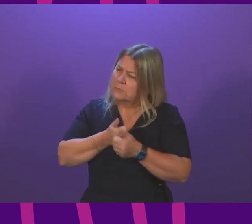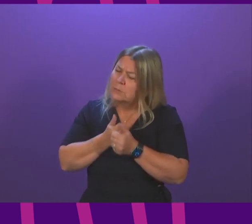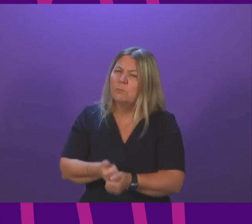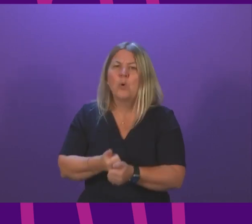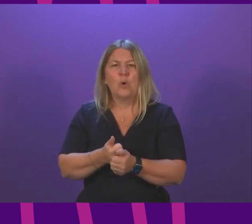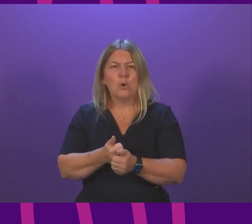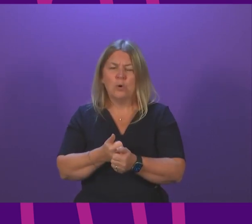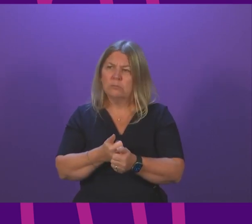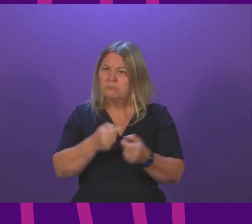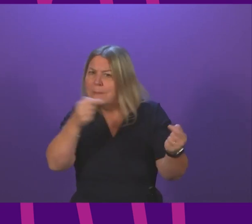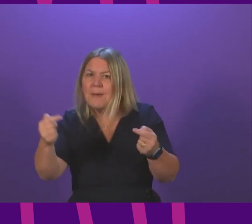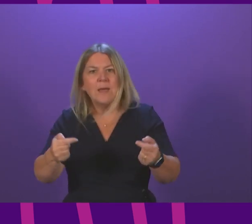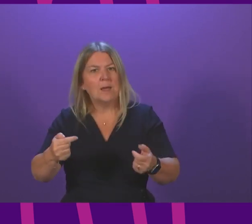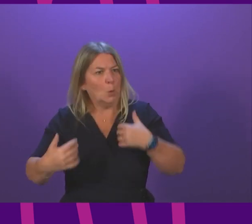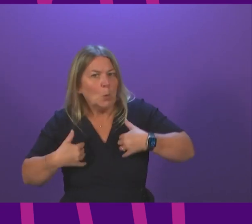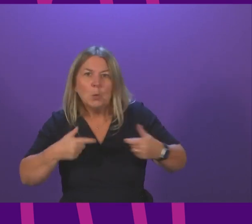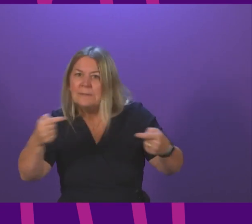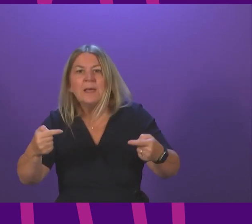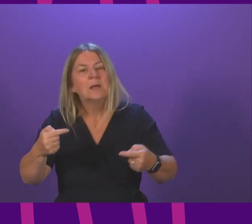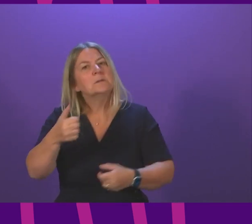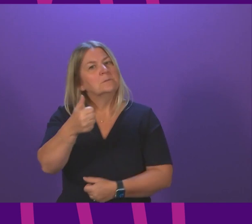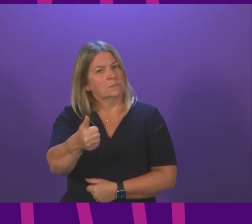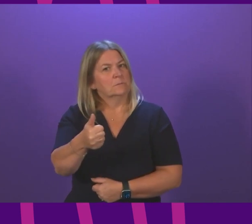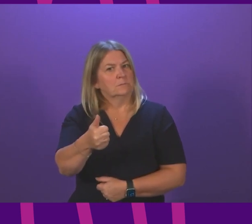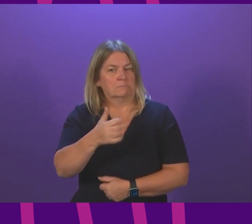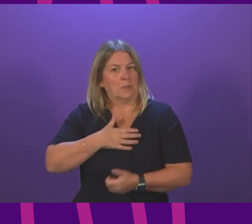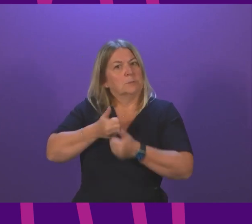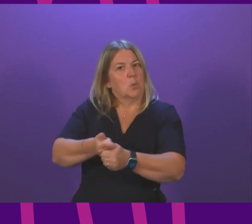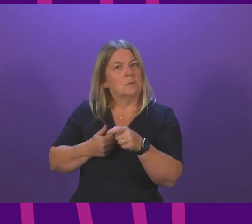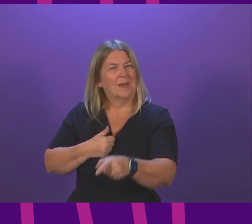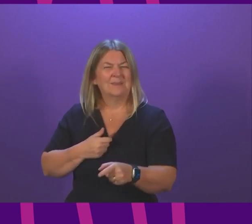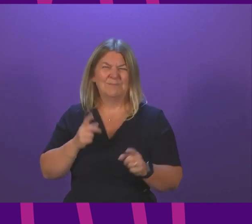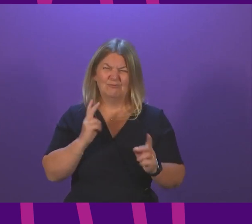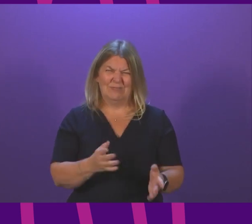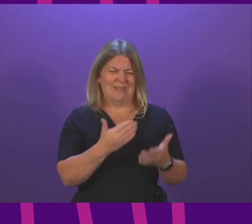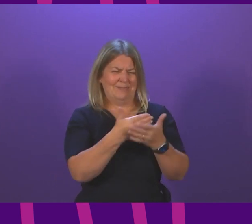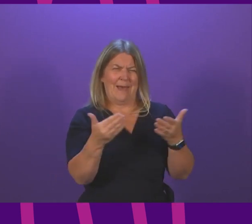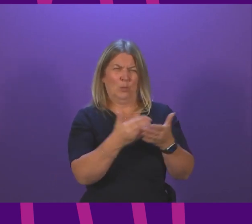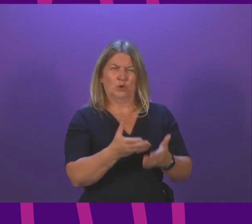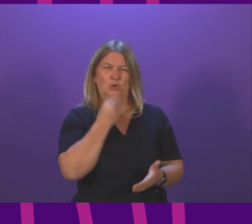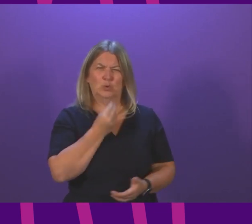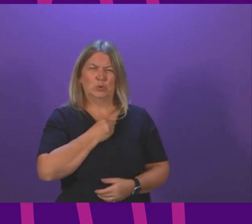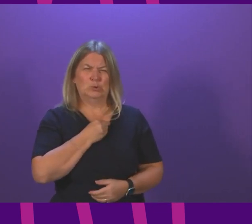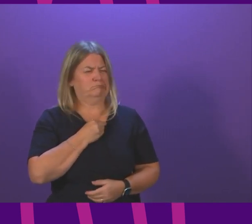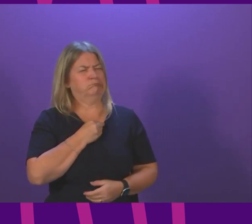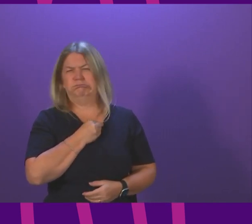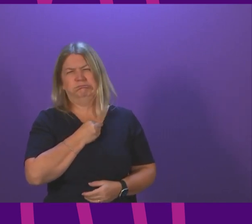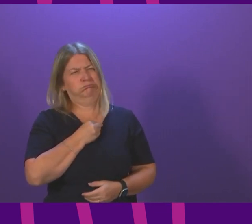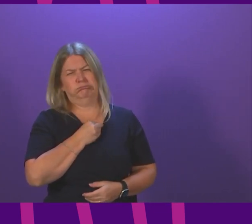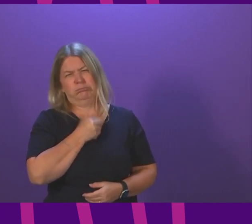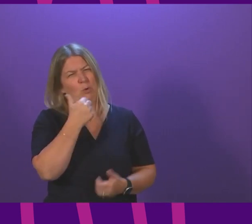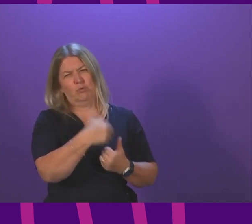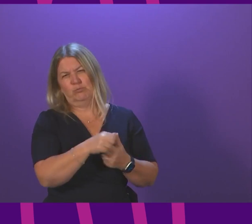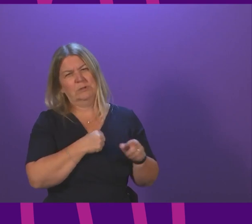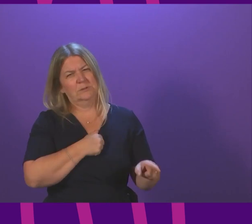heated debate in this chamber but I have to say that the language that's creeping into debate is deteriorating it took the first minister herself has suggested